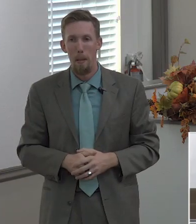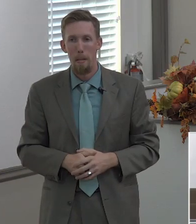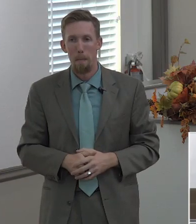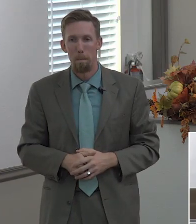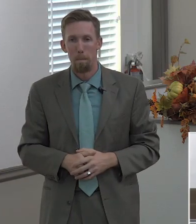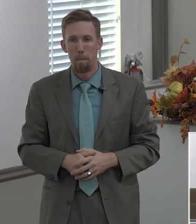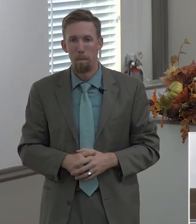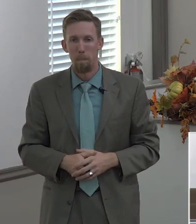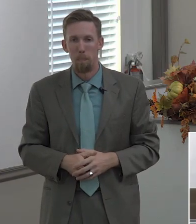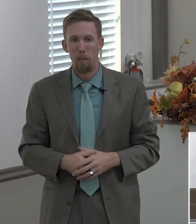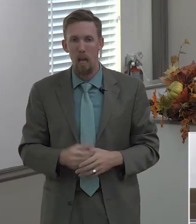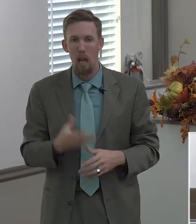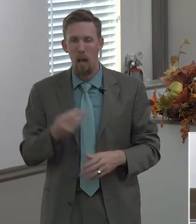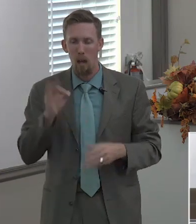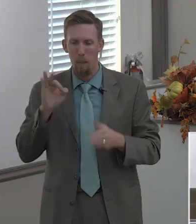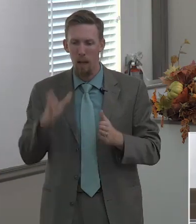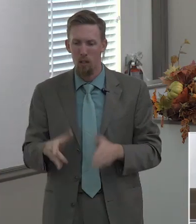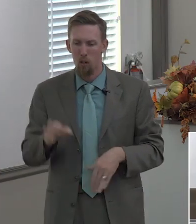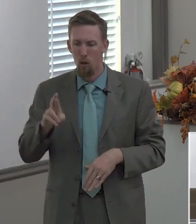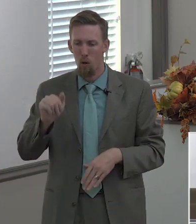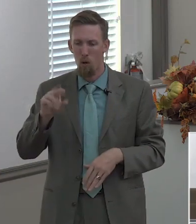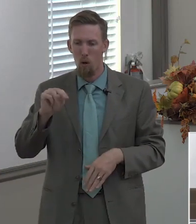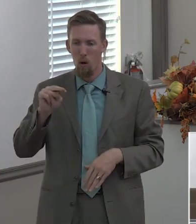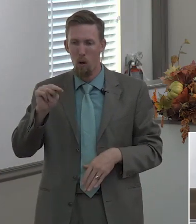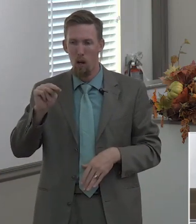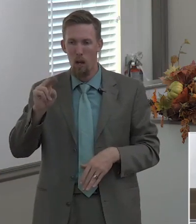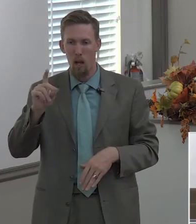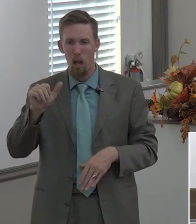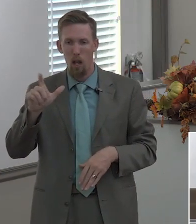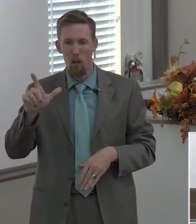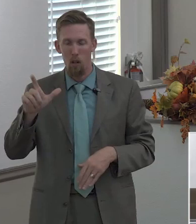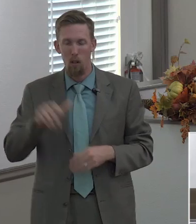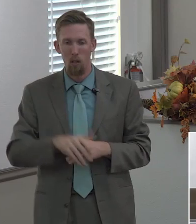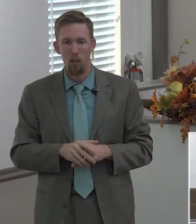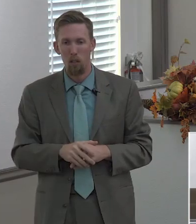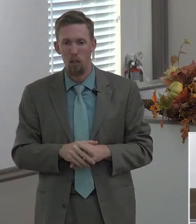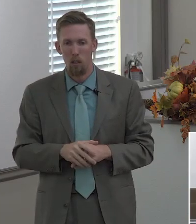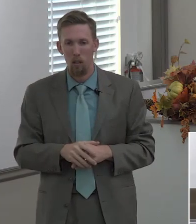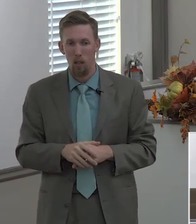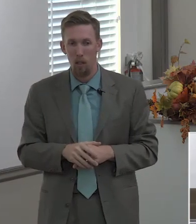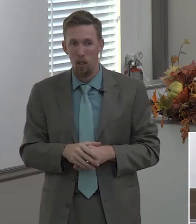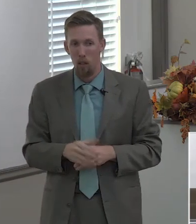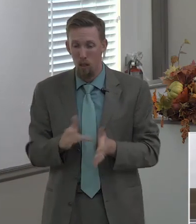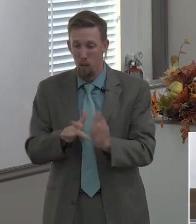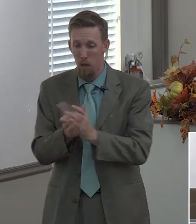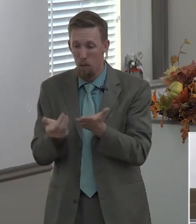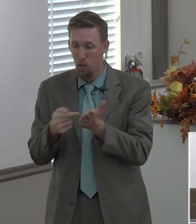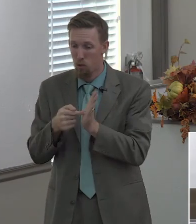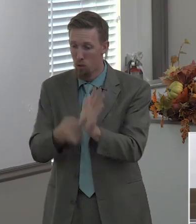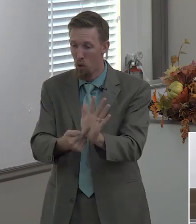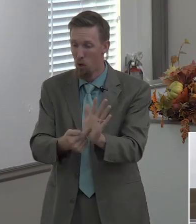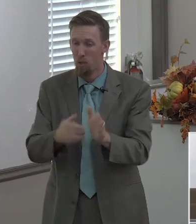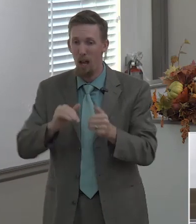and brother randall here is how god wants churches to be planted